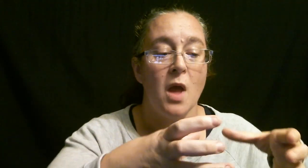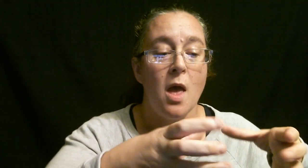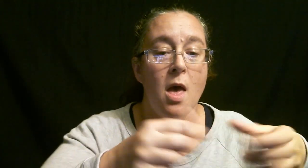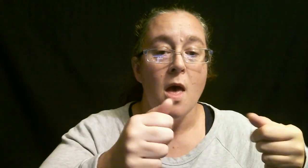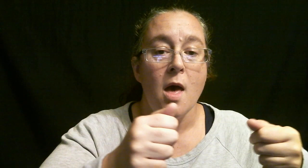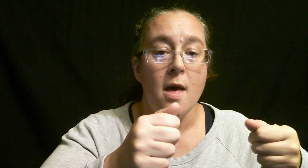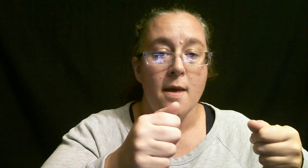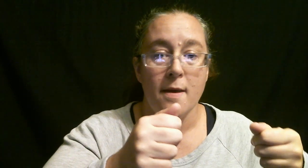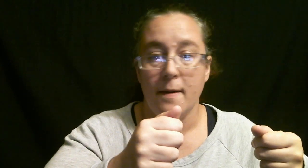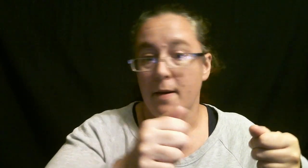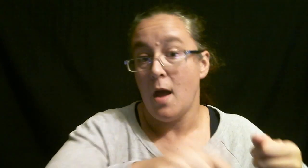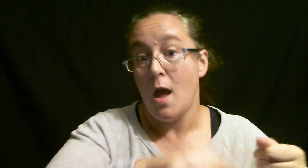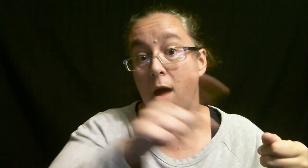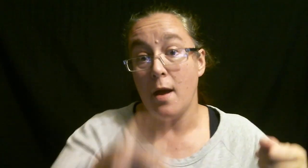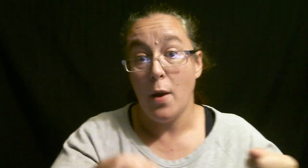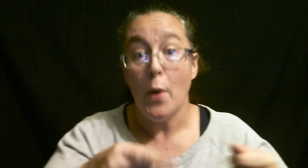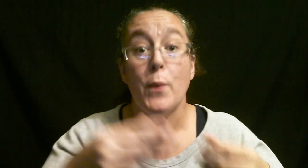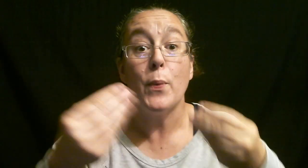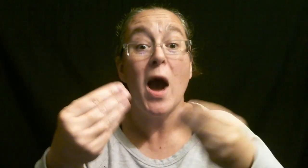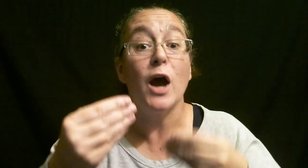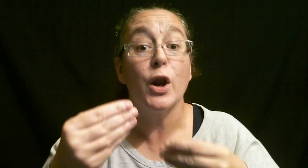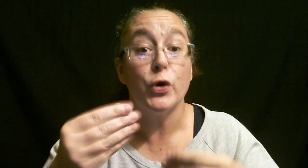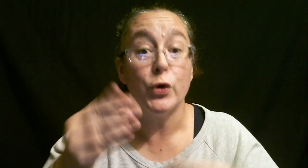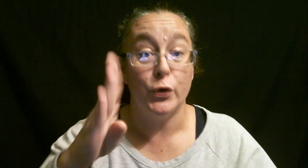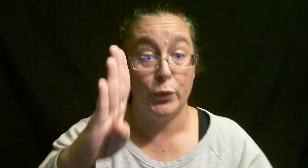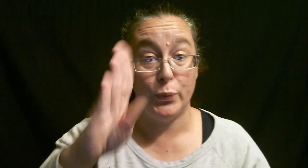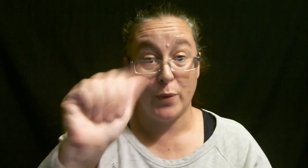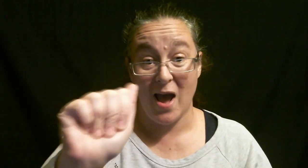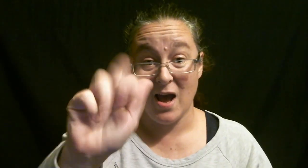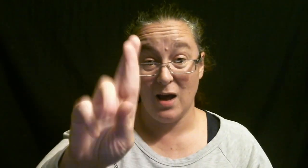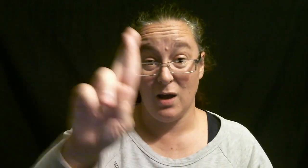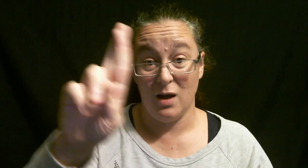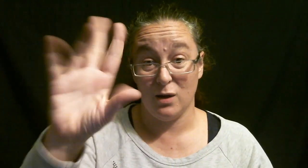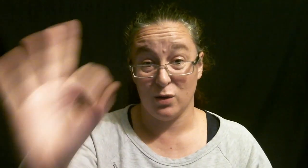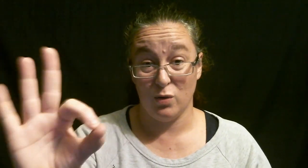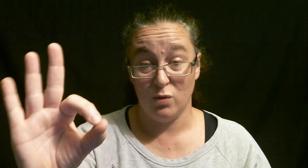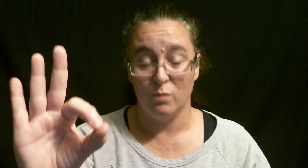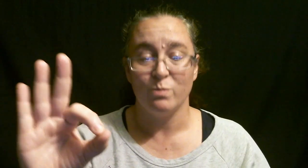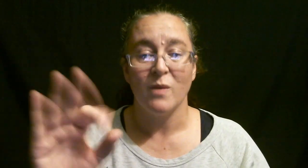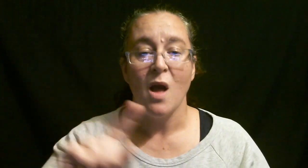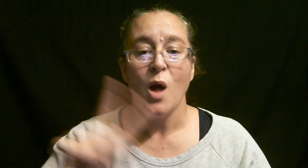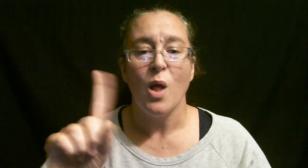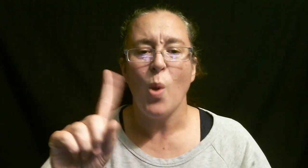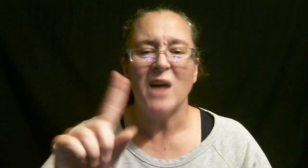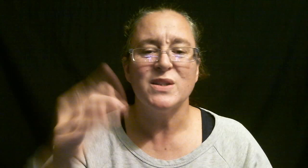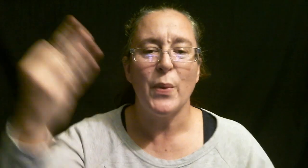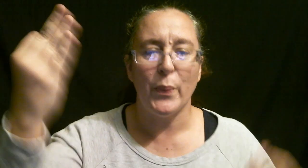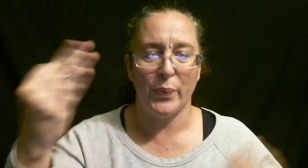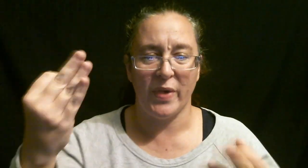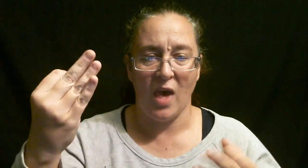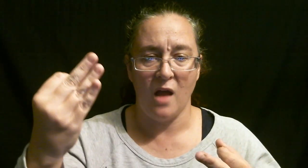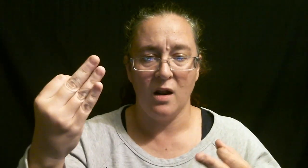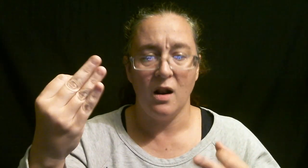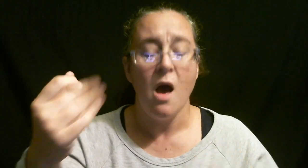Low as the singer lies in the field of